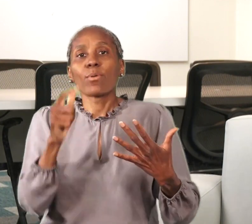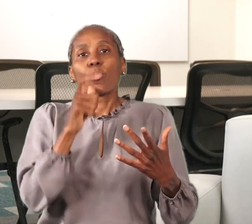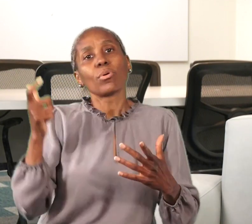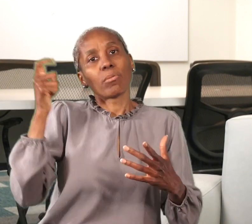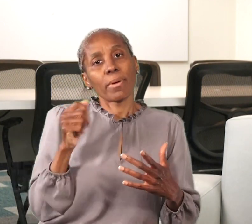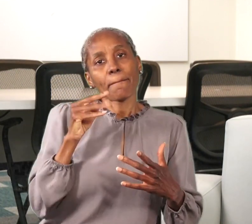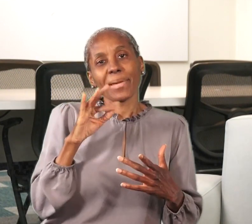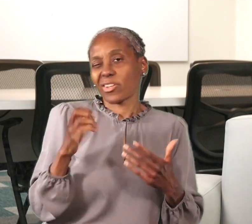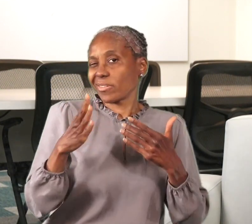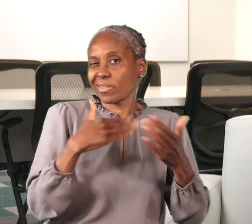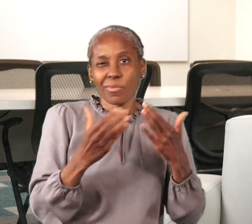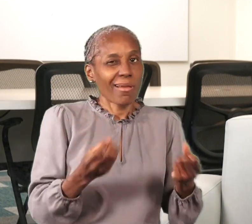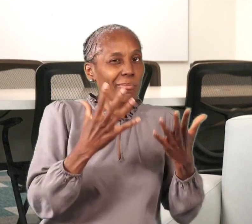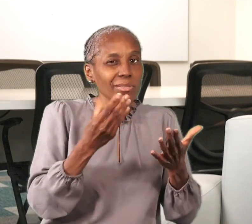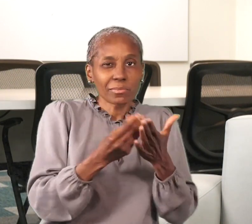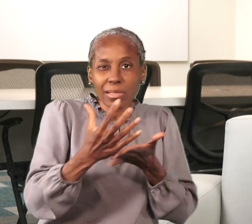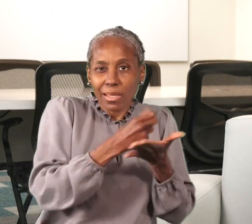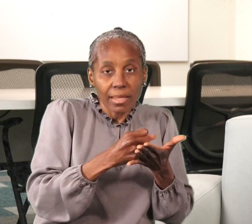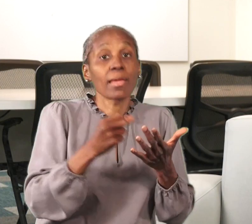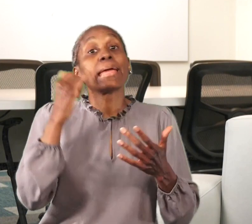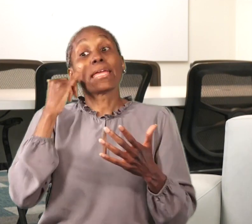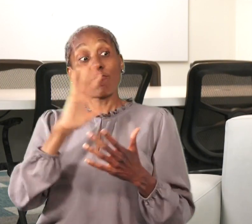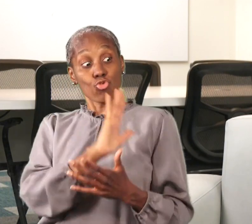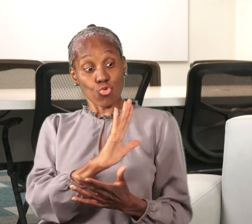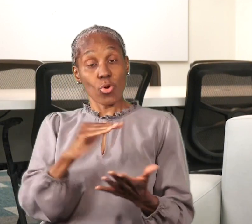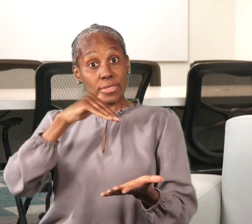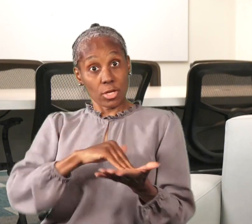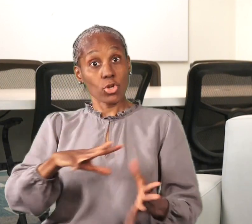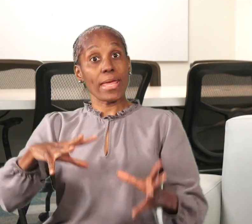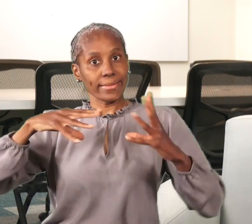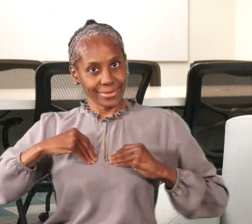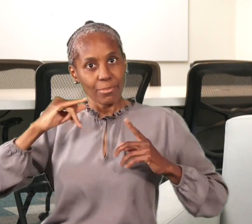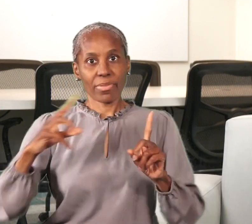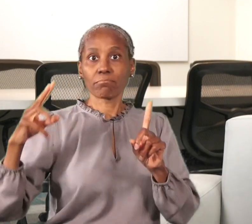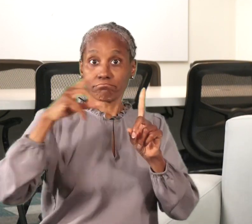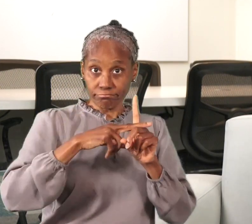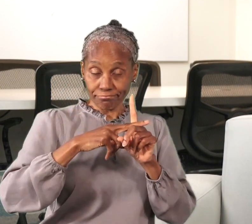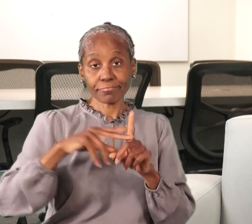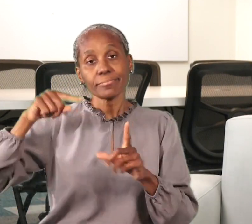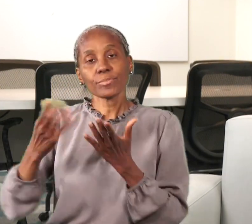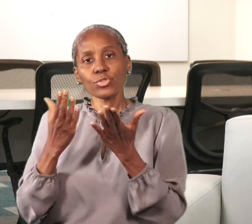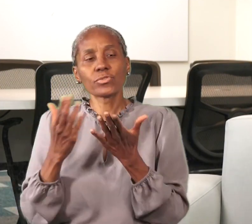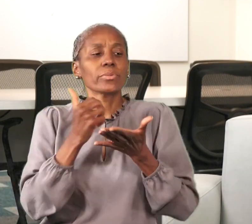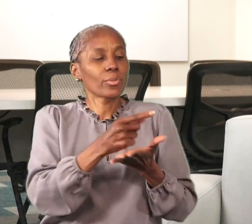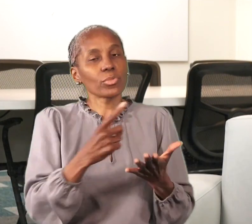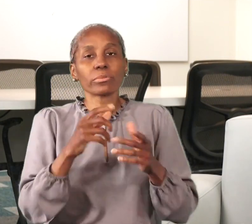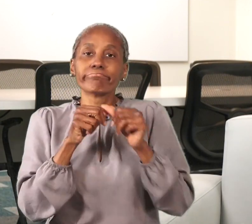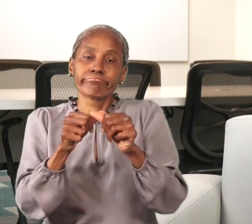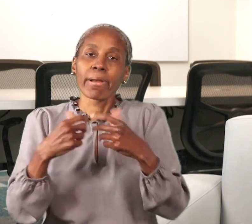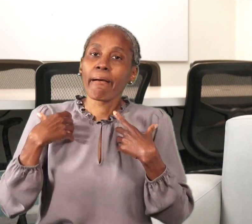vaccines. These are available to anyone on Medicare regardless of income if your provider accepts assignment.